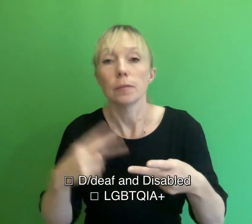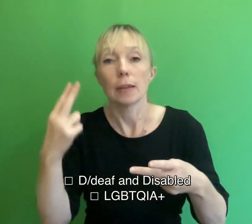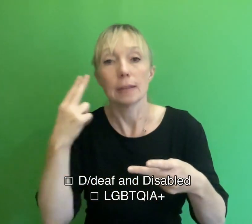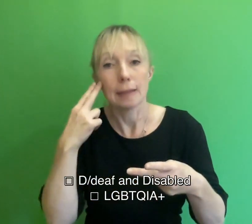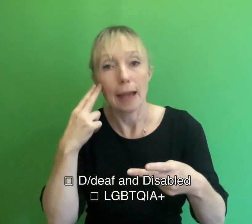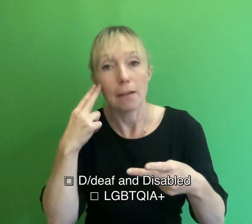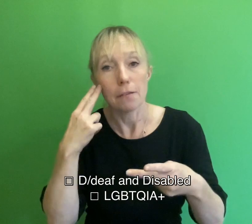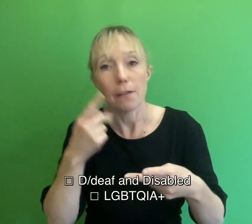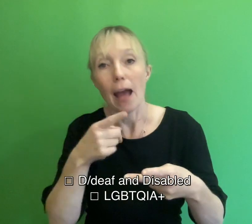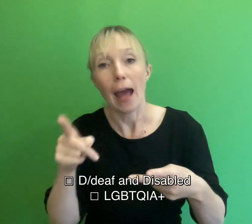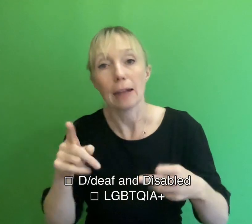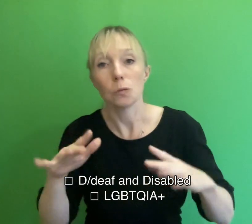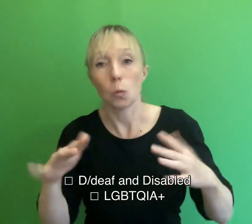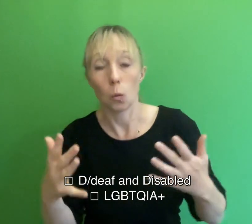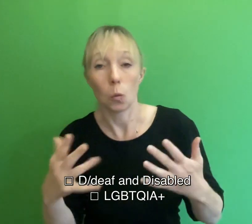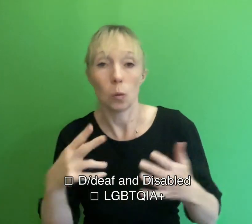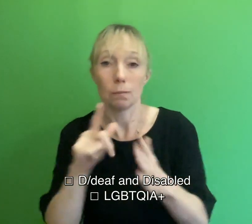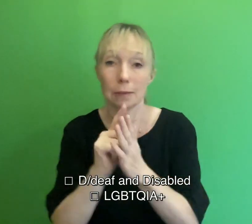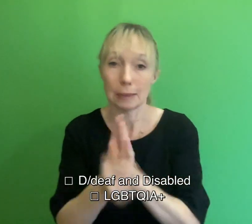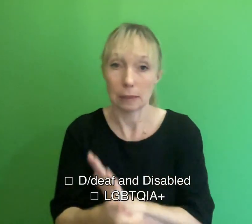disabled. Option 3